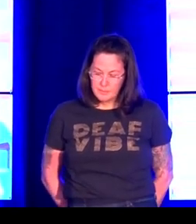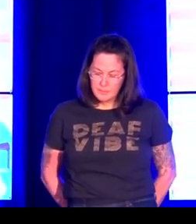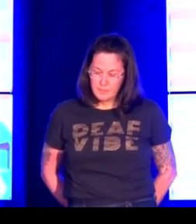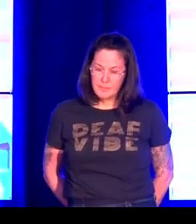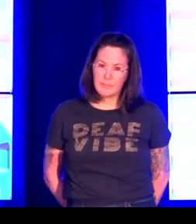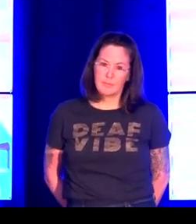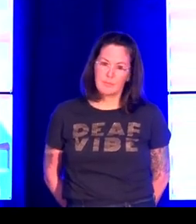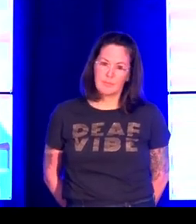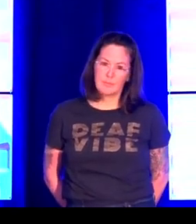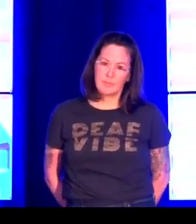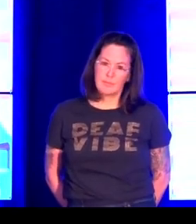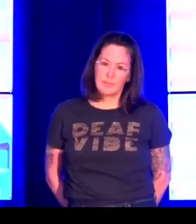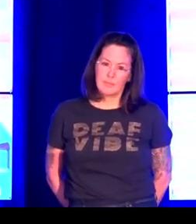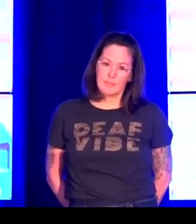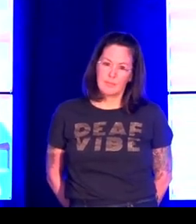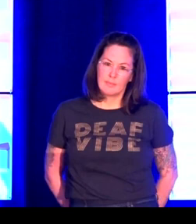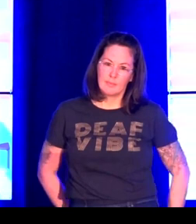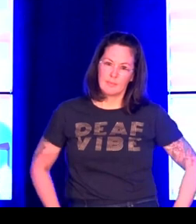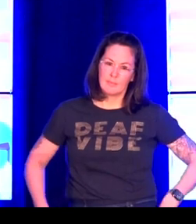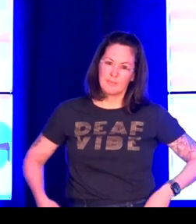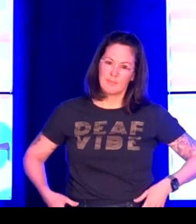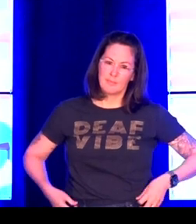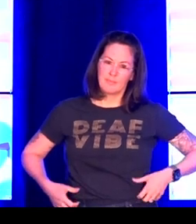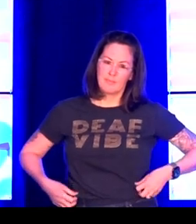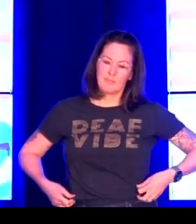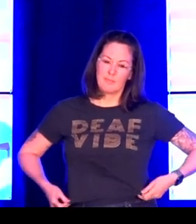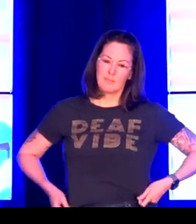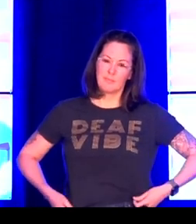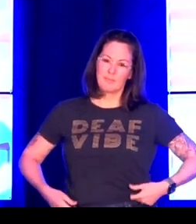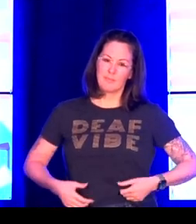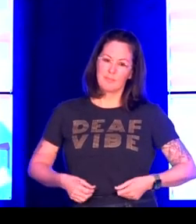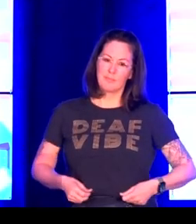Okay. Okay. Okay.